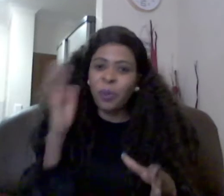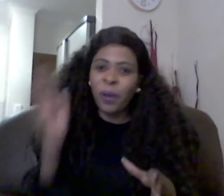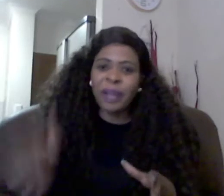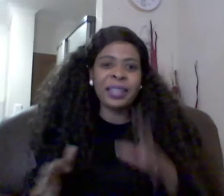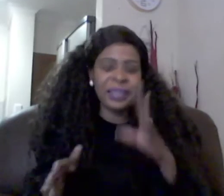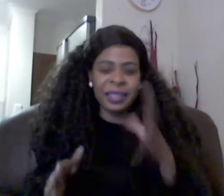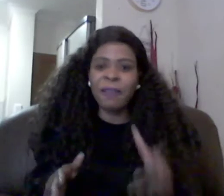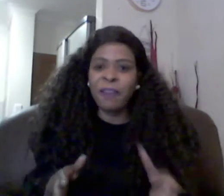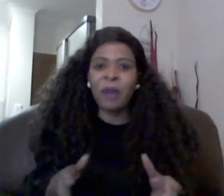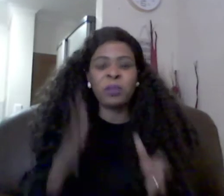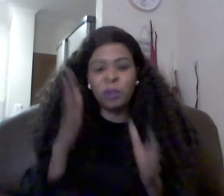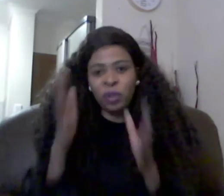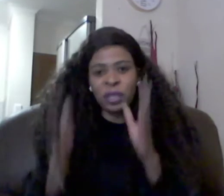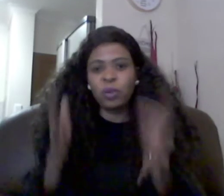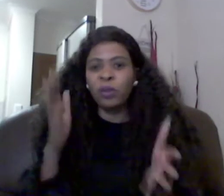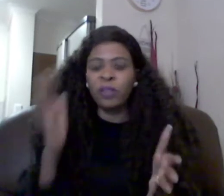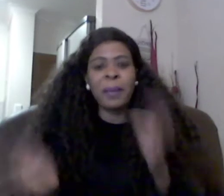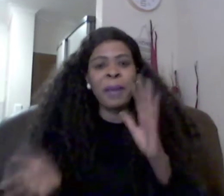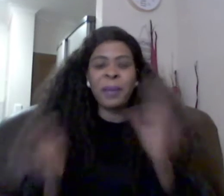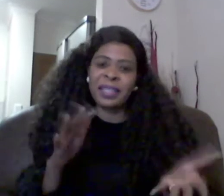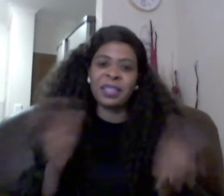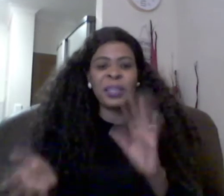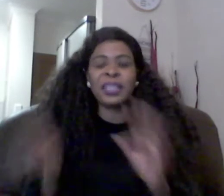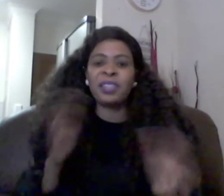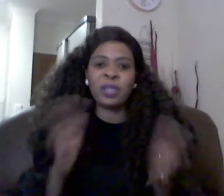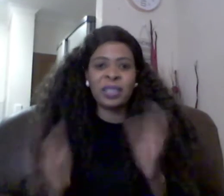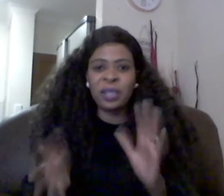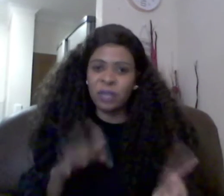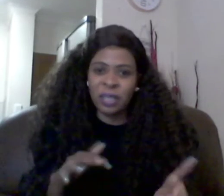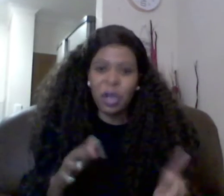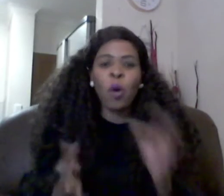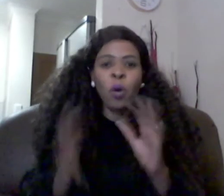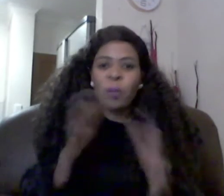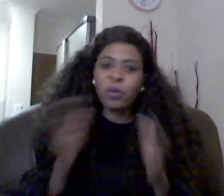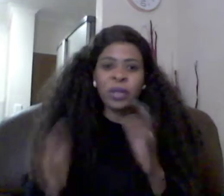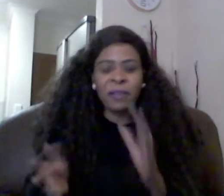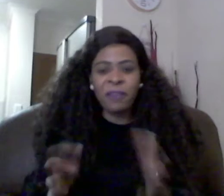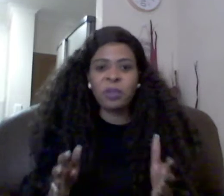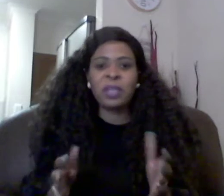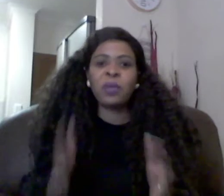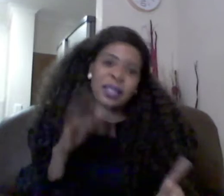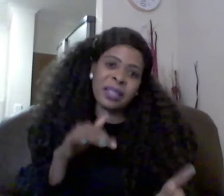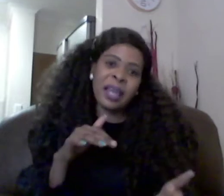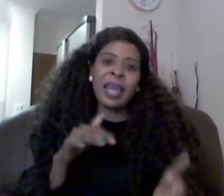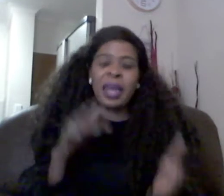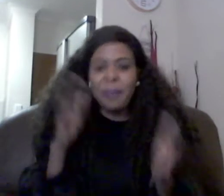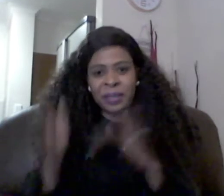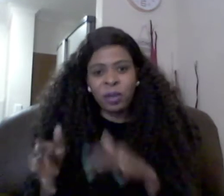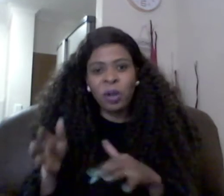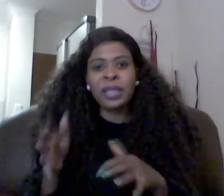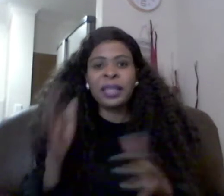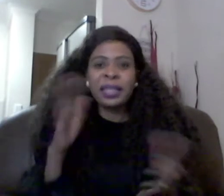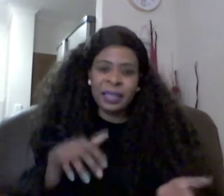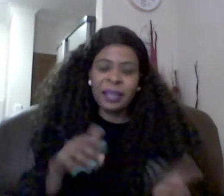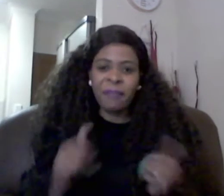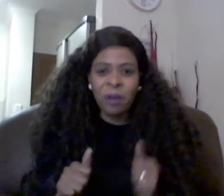the one that did the vows between the two of them my pastor and his pastor has to sit down to say we'll be doing the vows it was uh pastor golden that did the vows